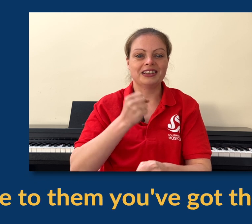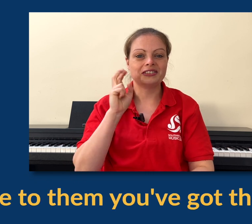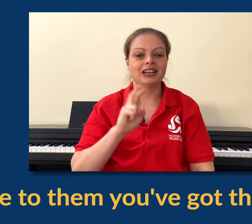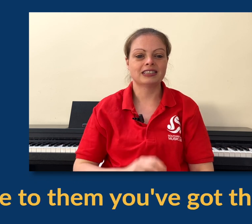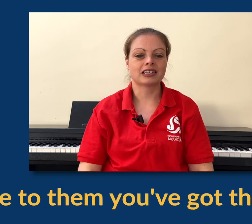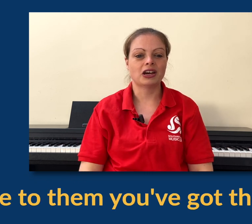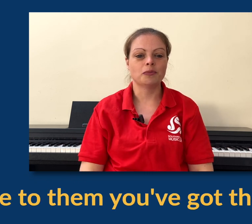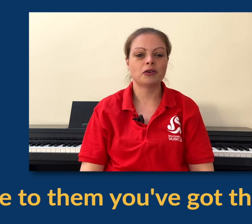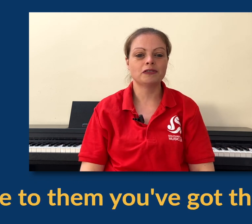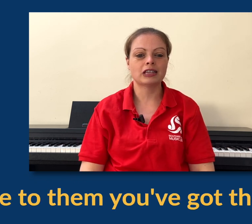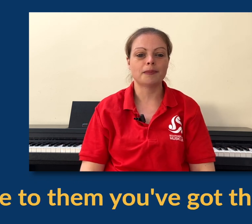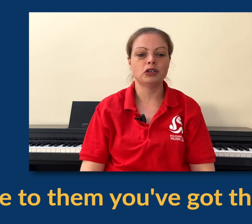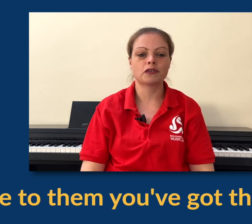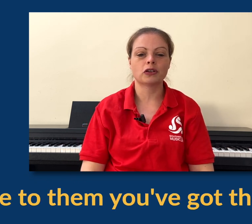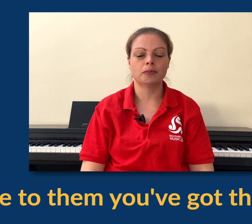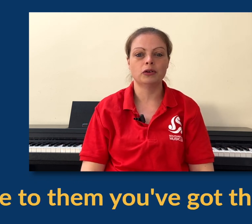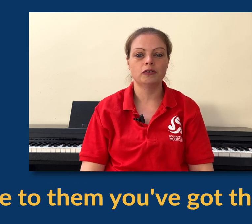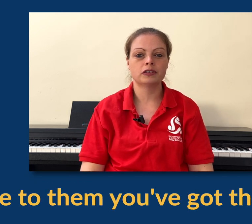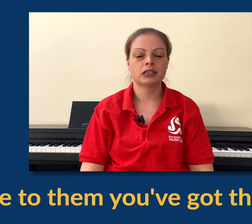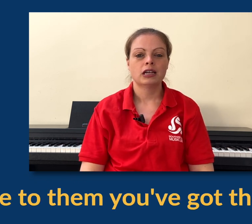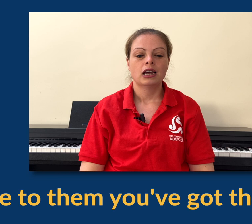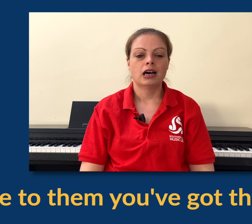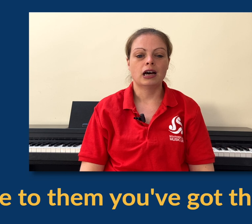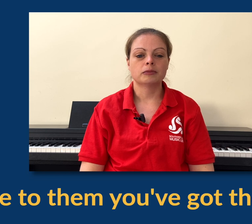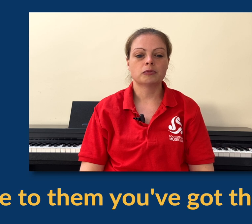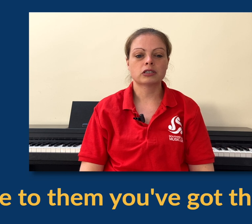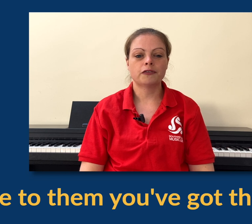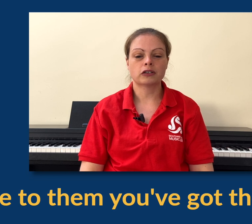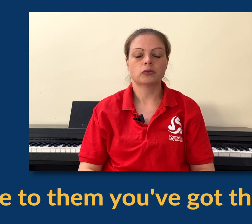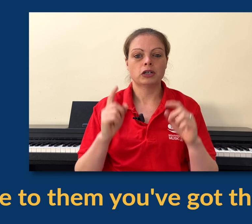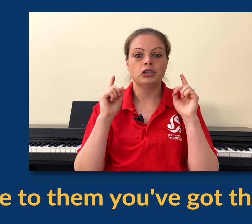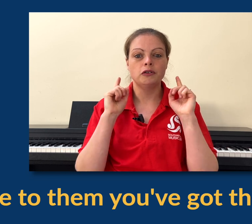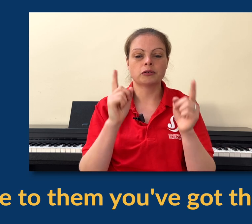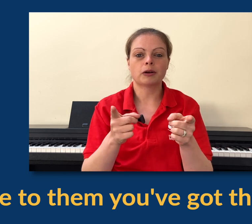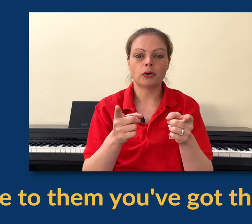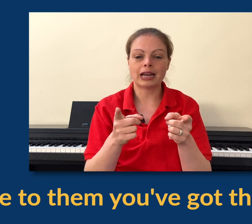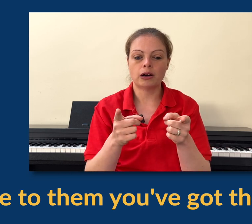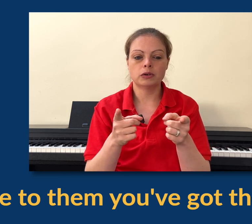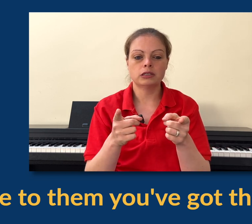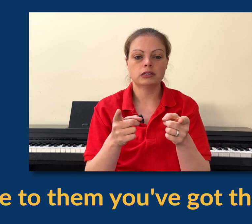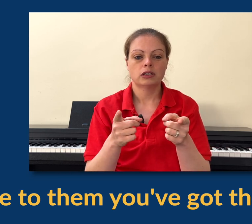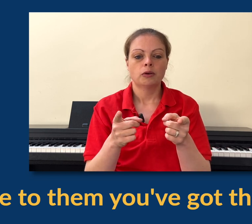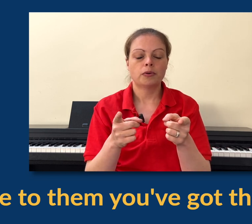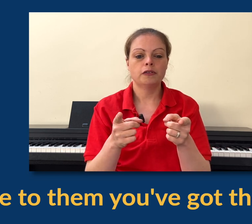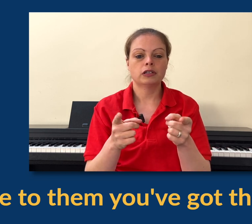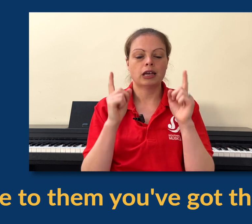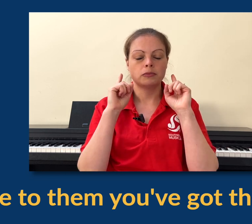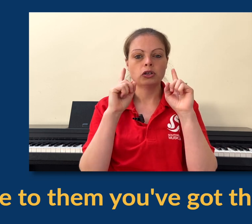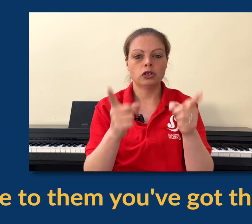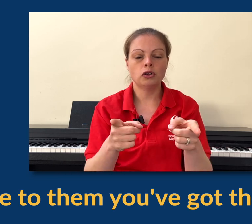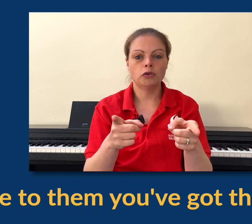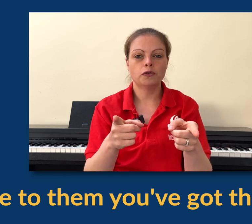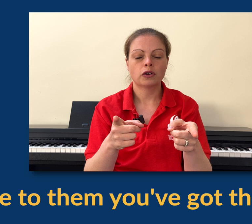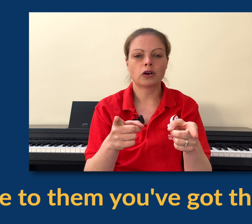And then two lines to go, prove to them you've got the moves. So we're just going to focus on the word you've. So we're going to point outwards, prove to